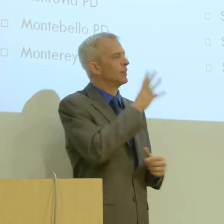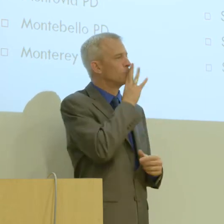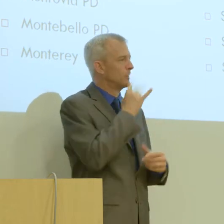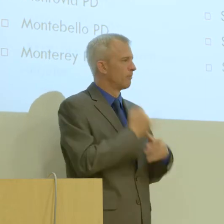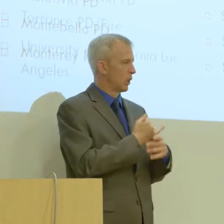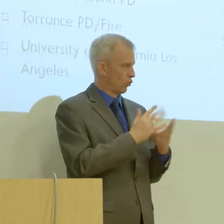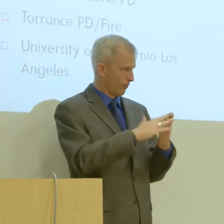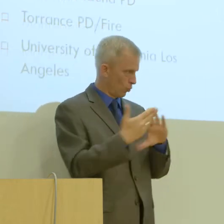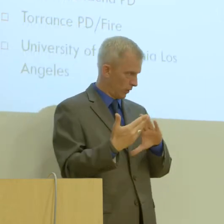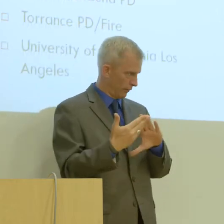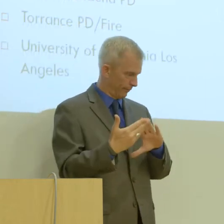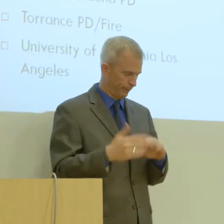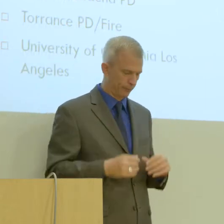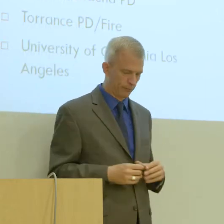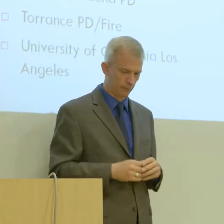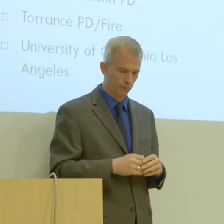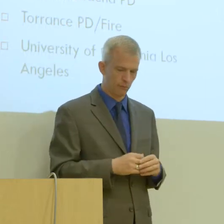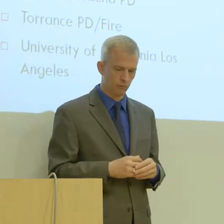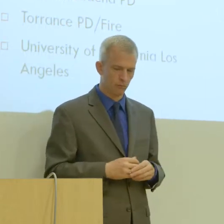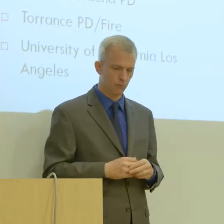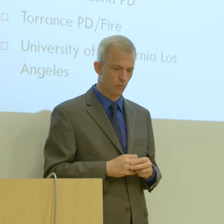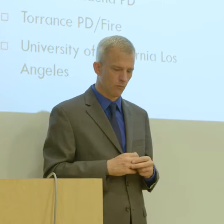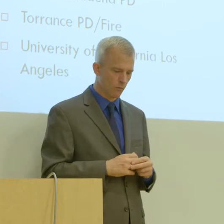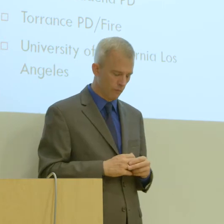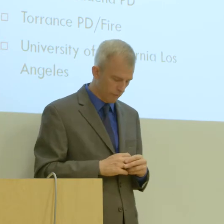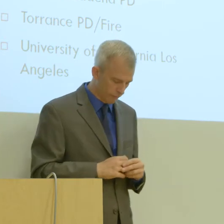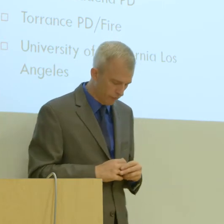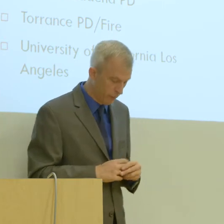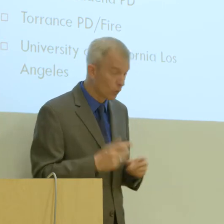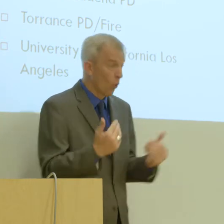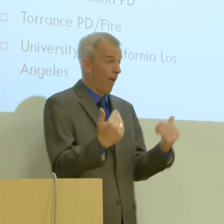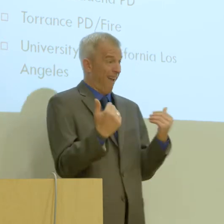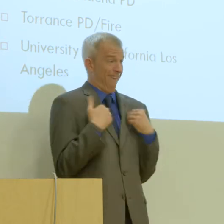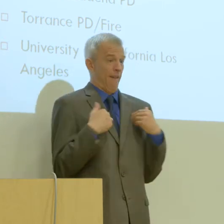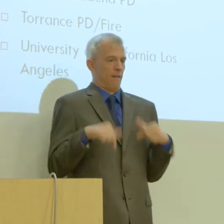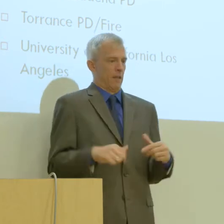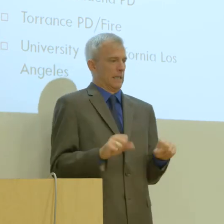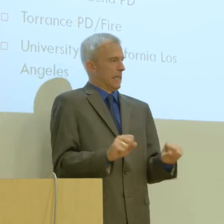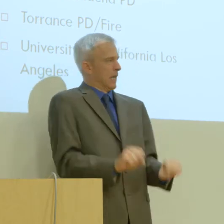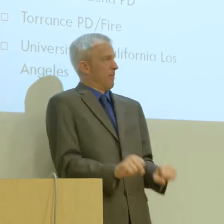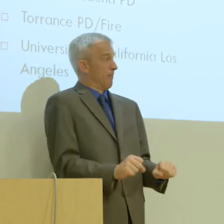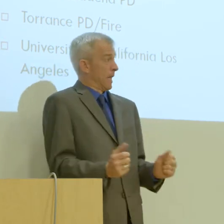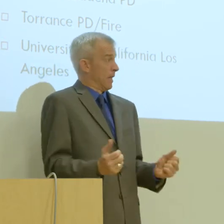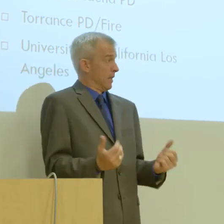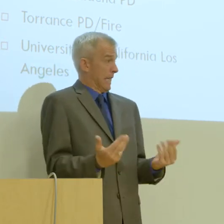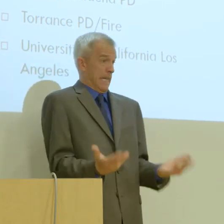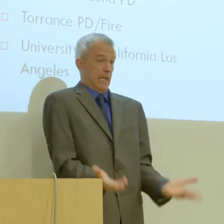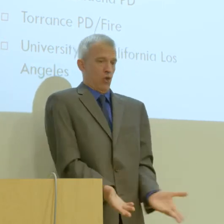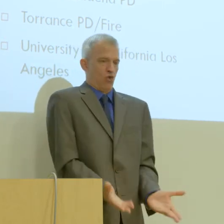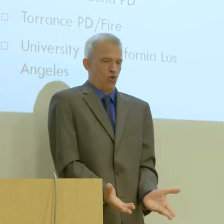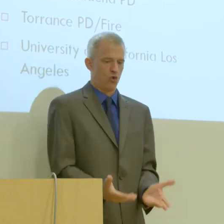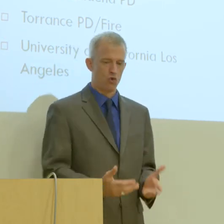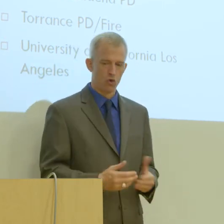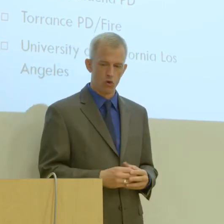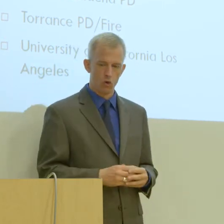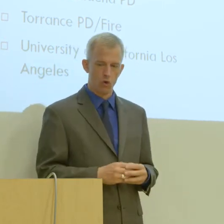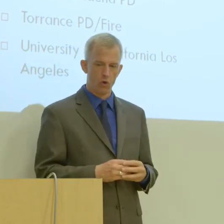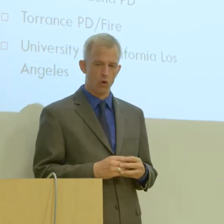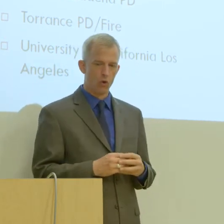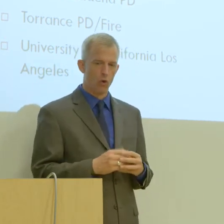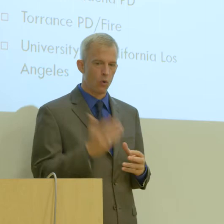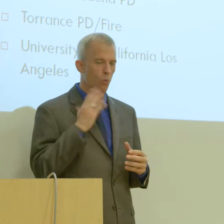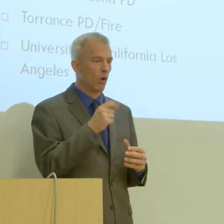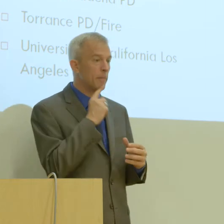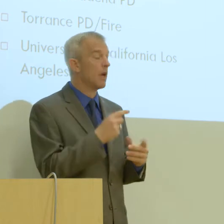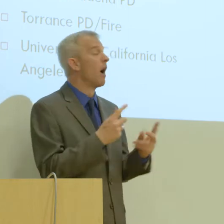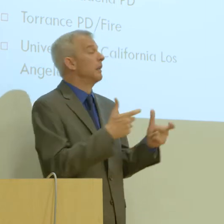And bringing this capability here is going to be a significant